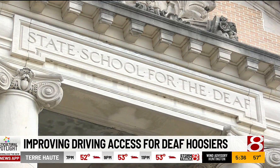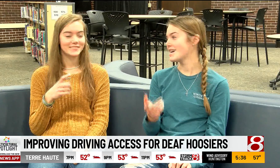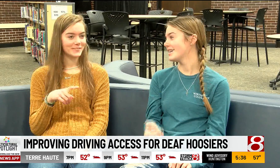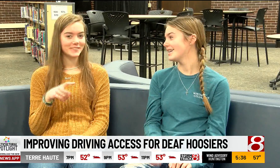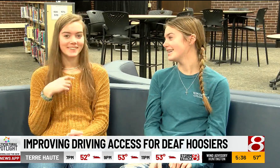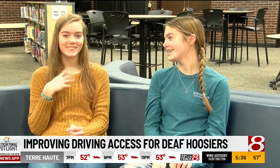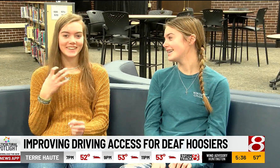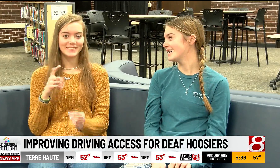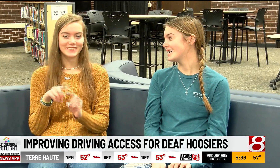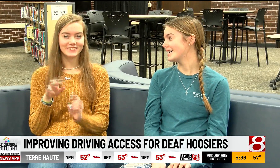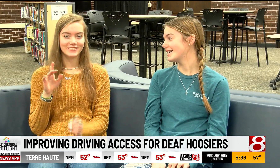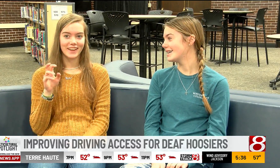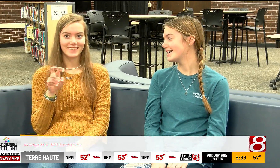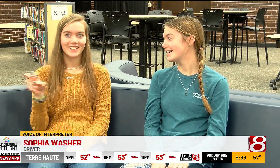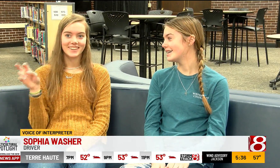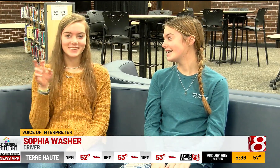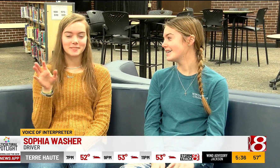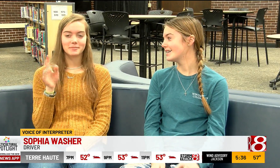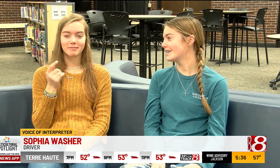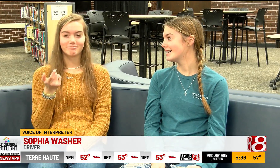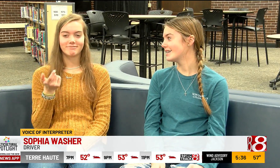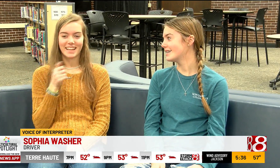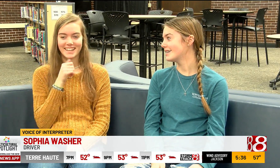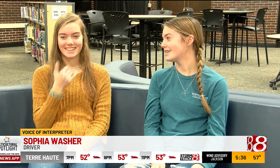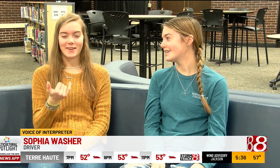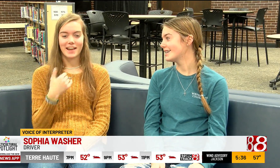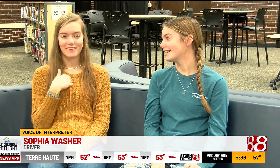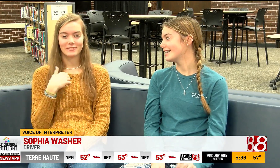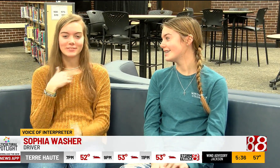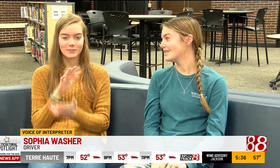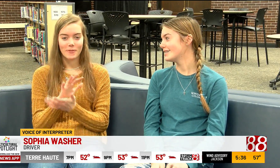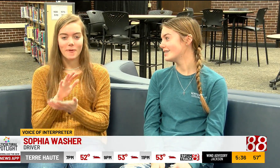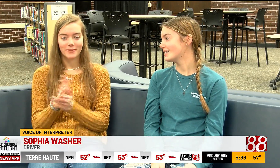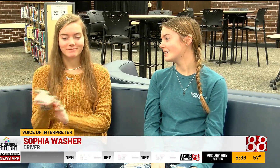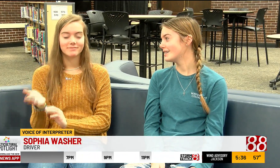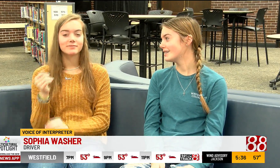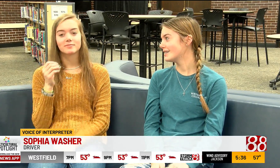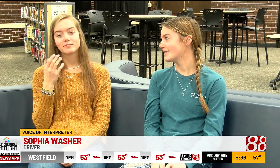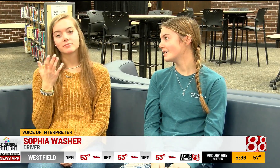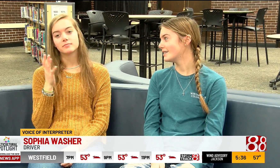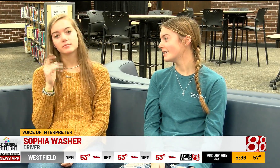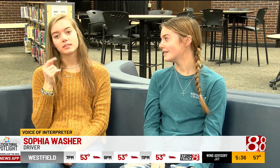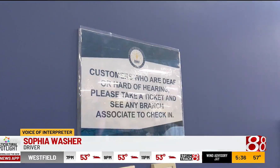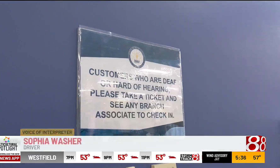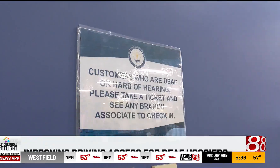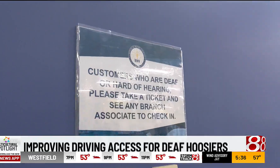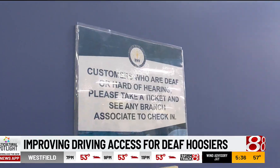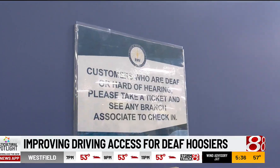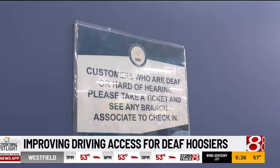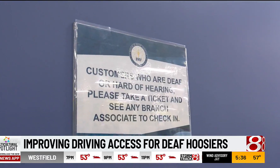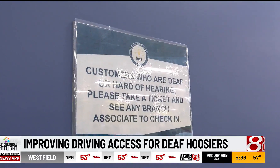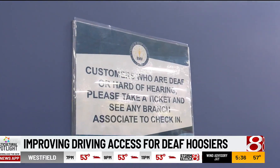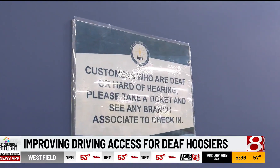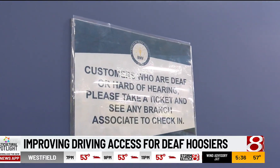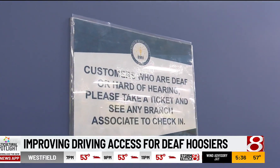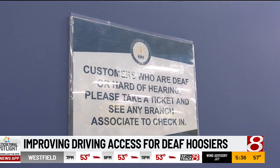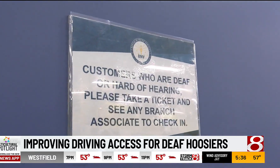for the road. wanted to travel, but we've got school, so I can't take off just yet. More than one year ago, Jennifer Alka with